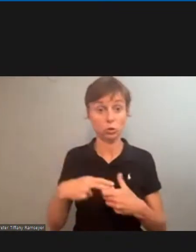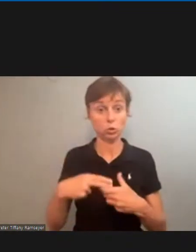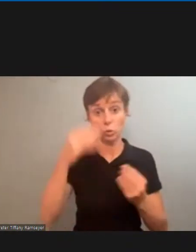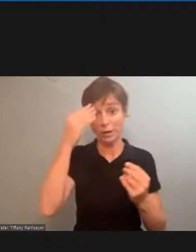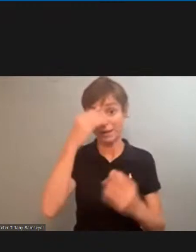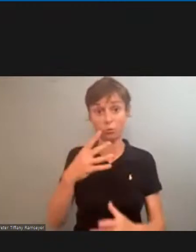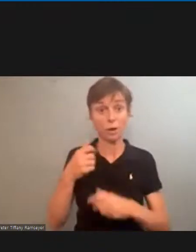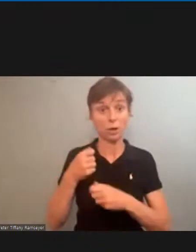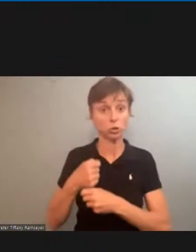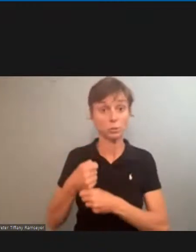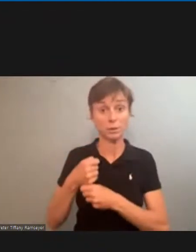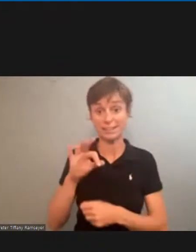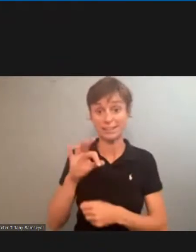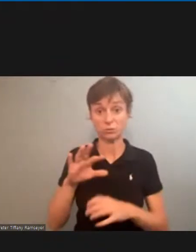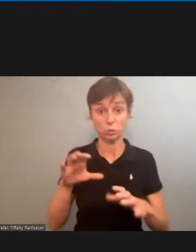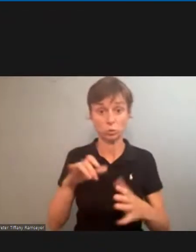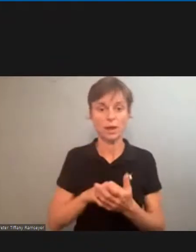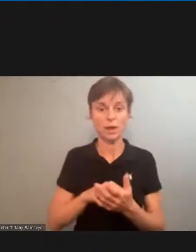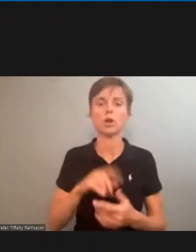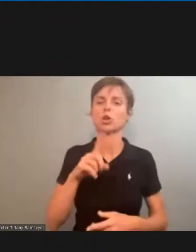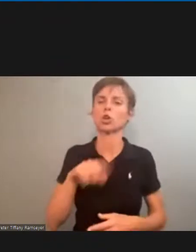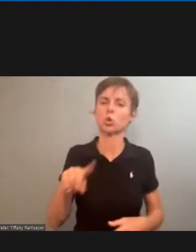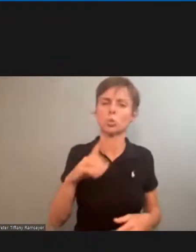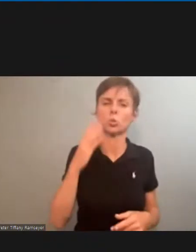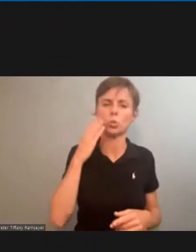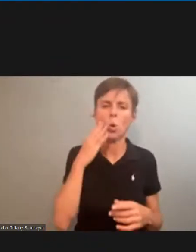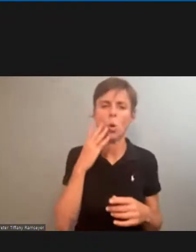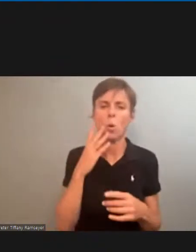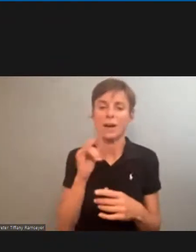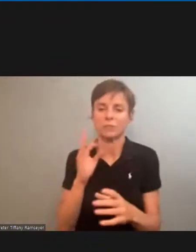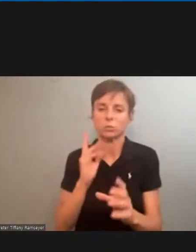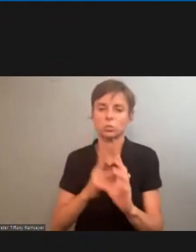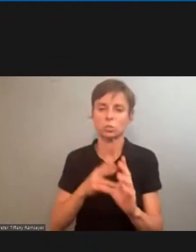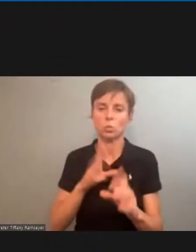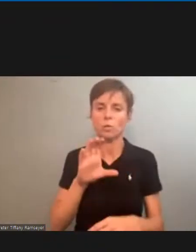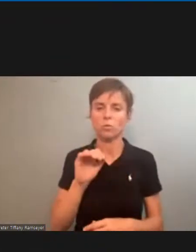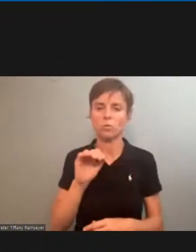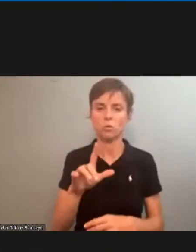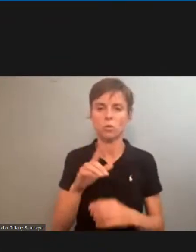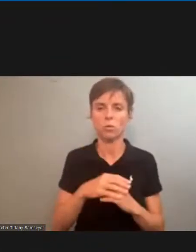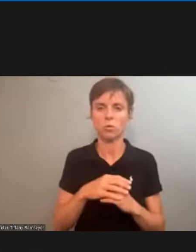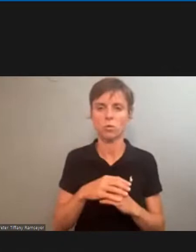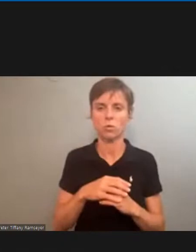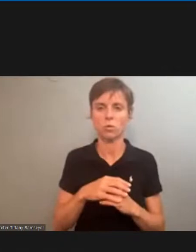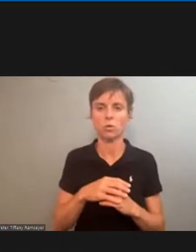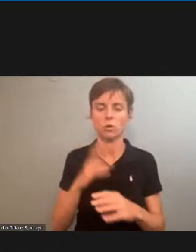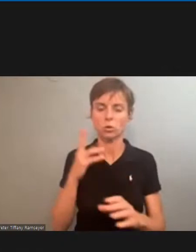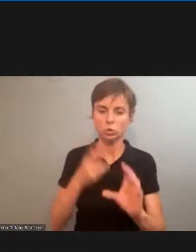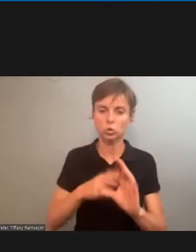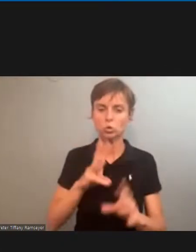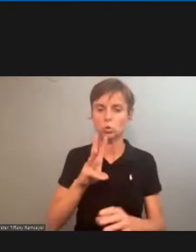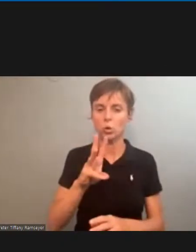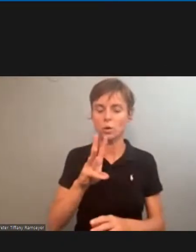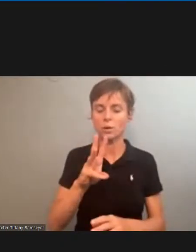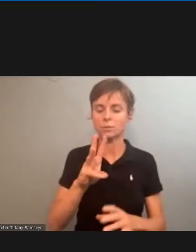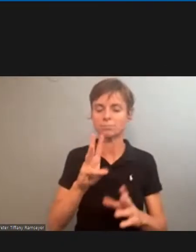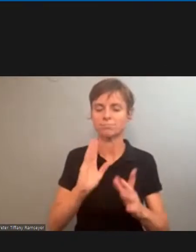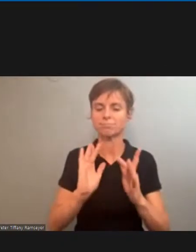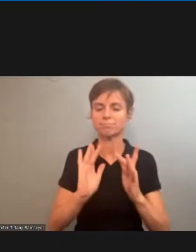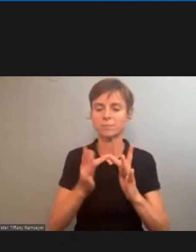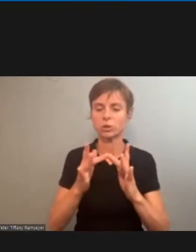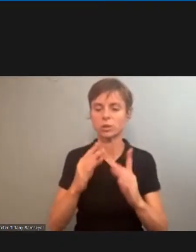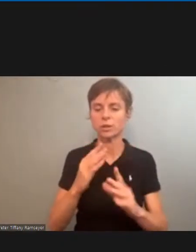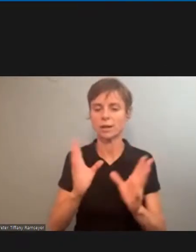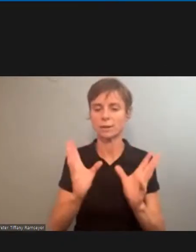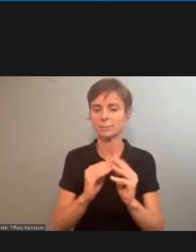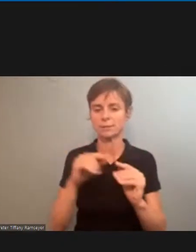pickets if we do that you all know by getting on this call uh getting on this webinar that the union's not a spectator